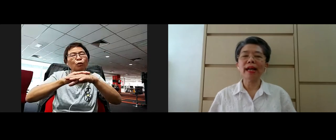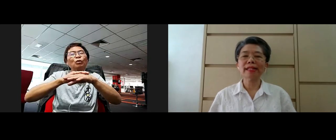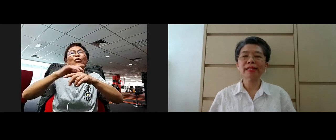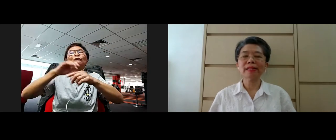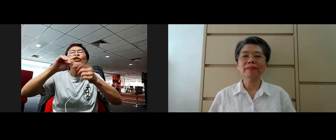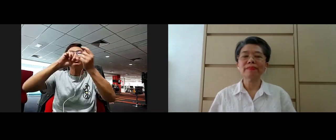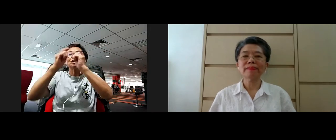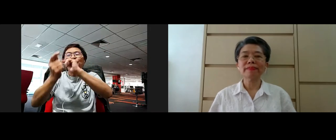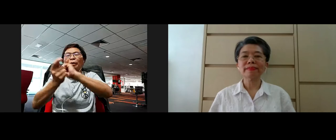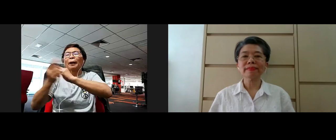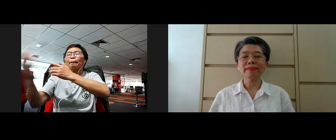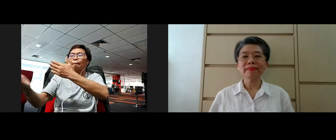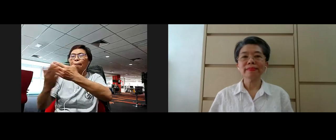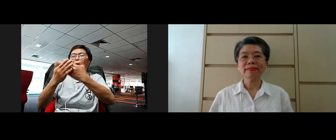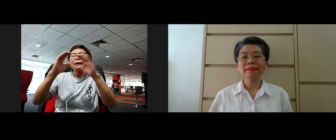to the class.